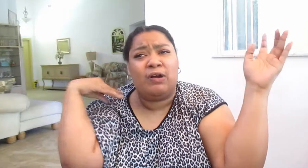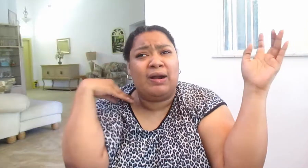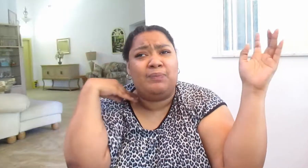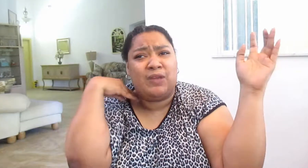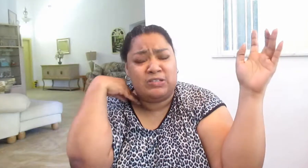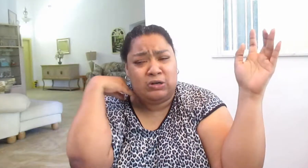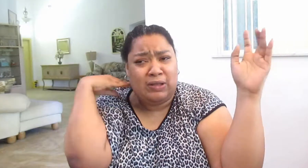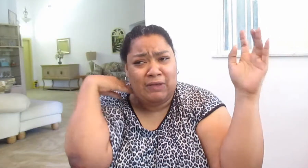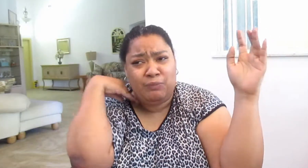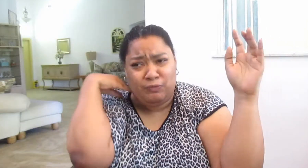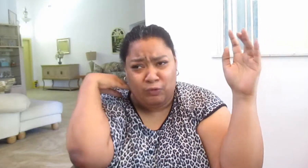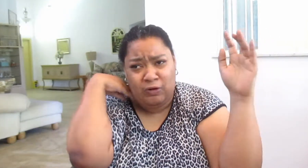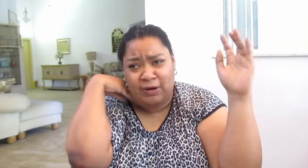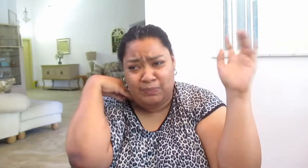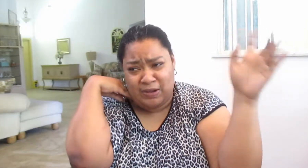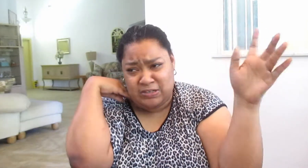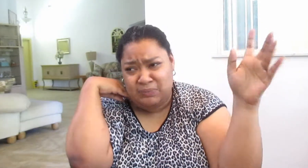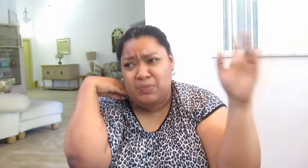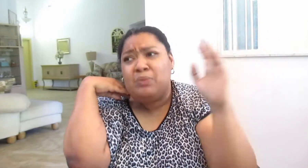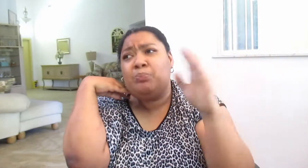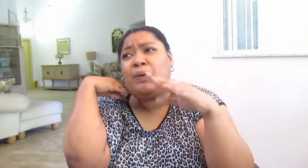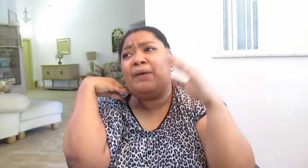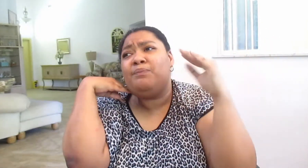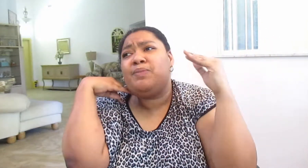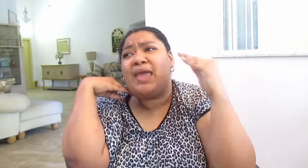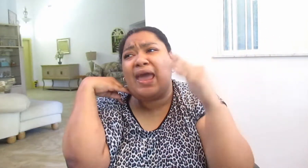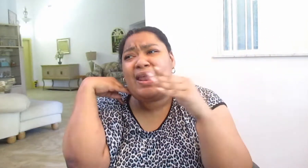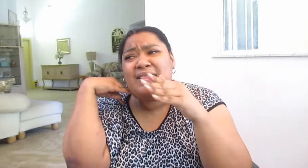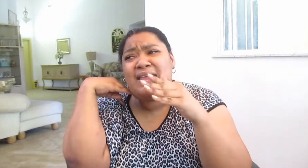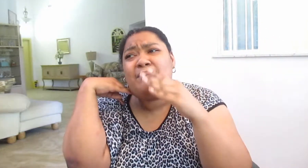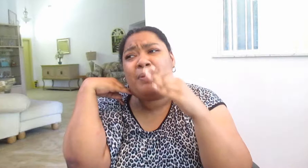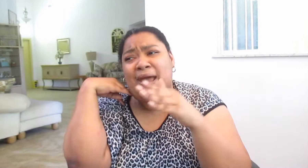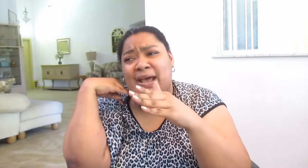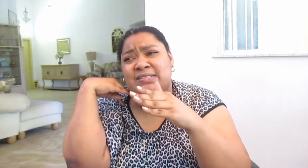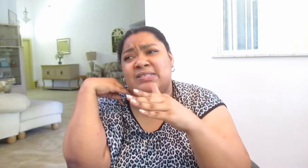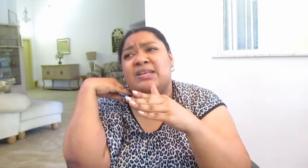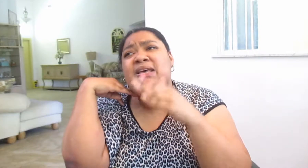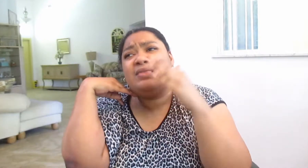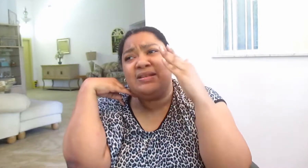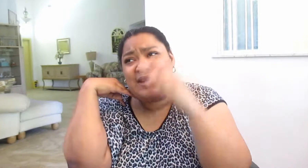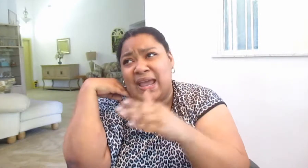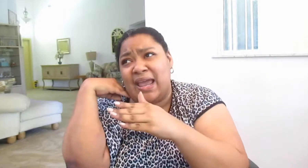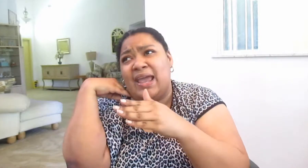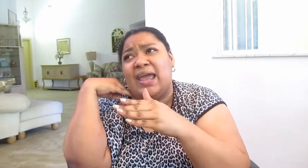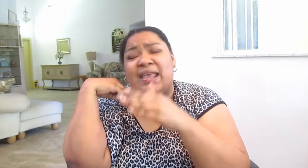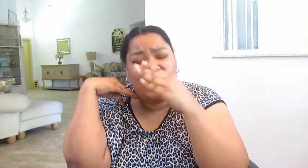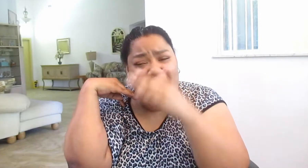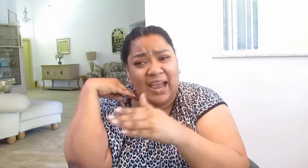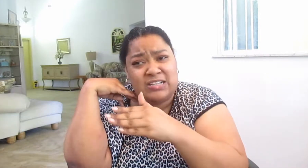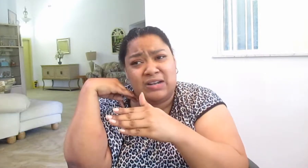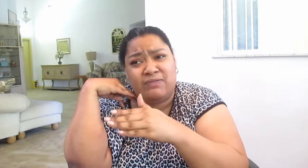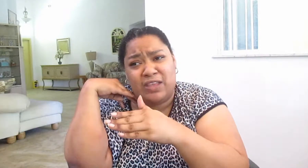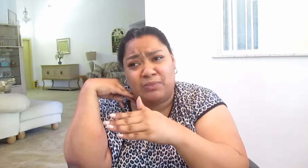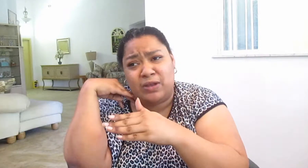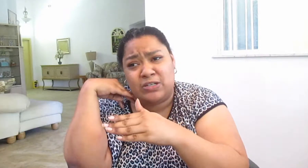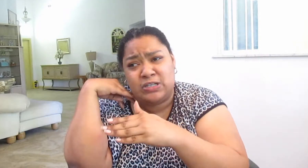her abduction, life before her abduction. But anything past the day and the action of the abduction,